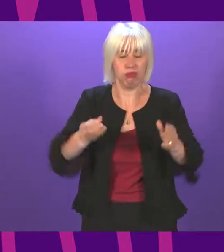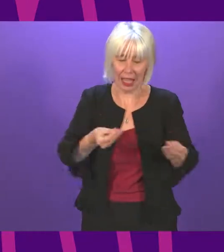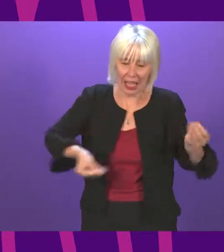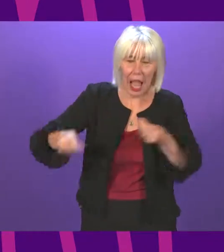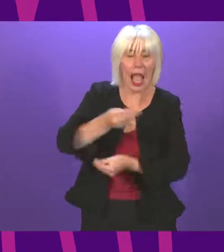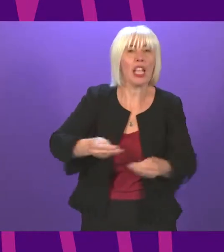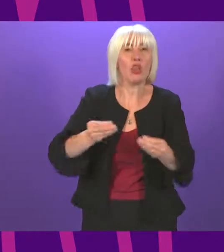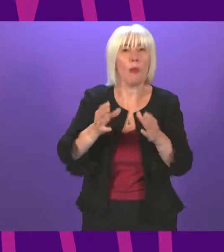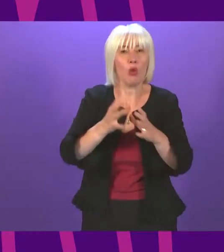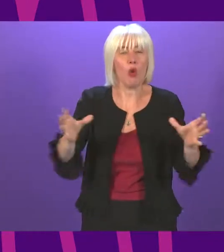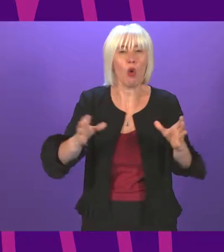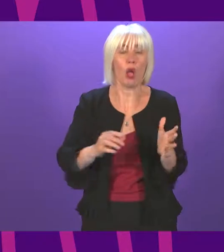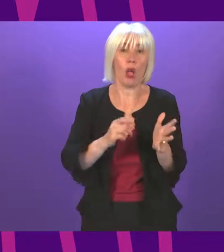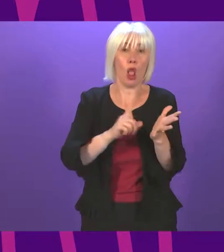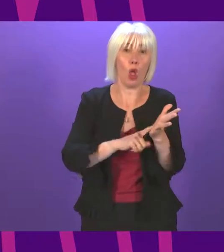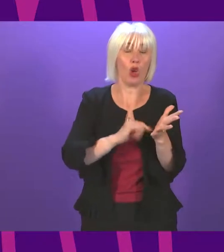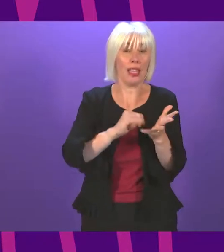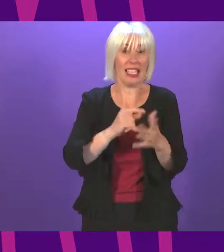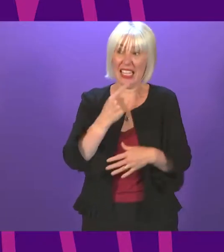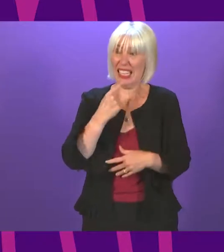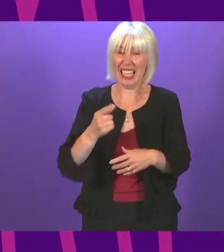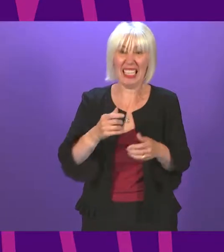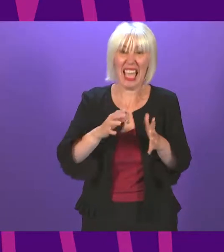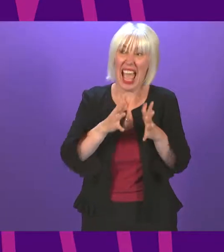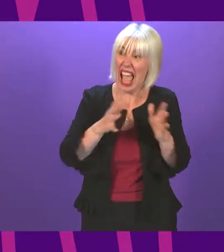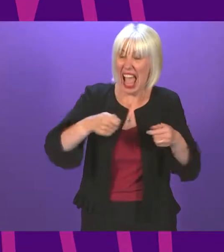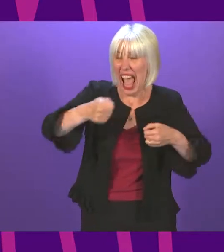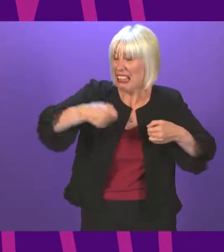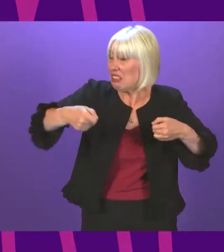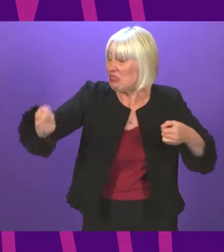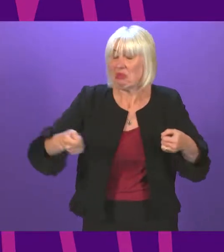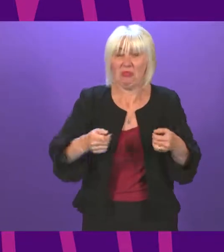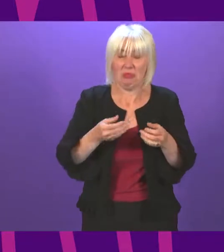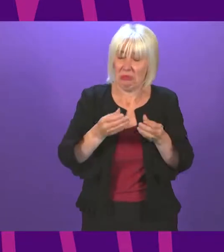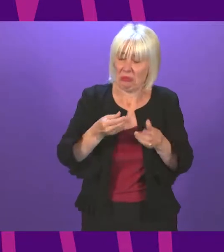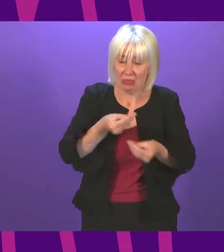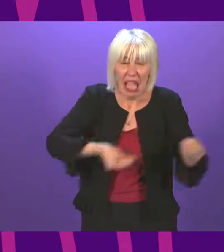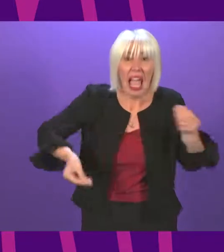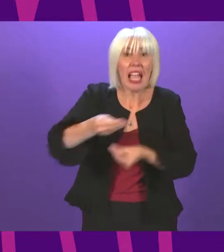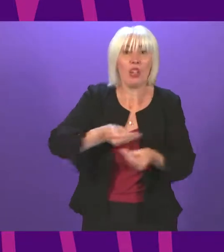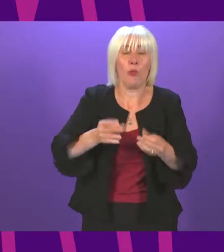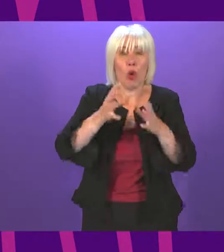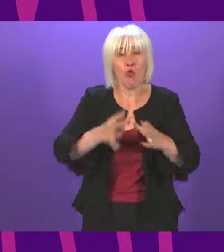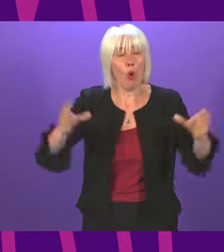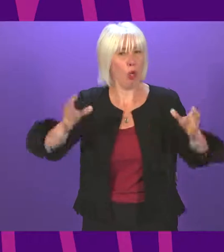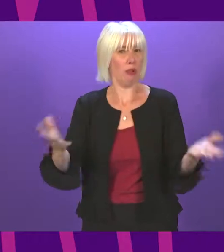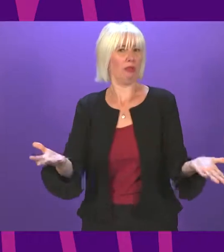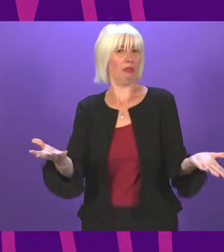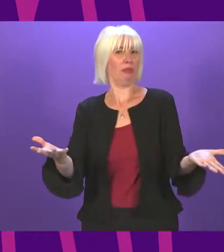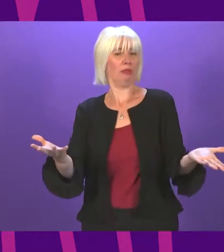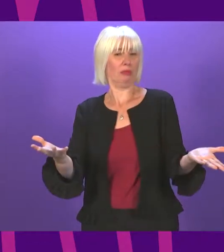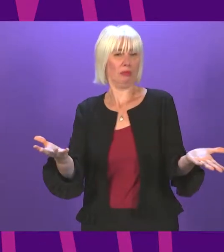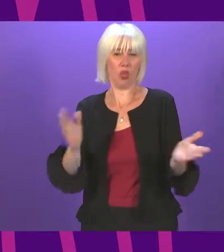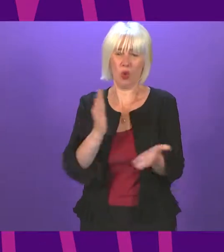Slater has rallied against, and I quote, Endless economic growth. And they attacked it in their manifesto. Well, for once, I